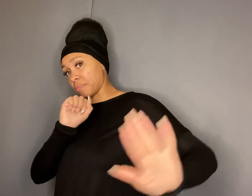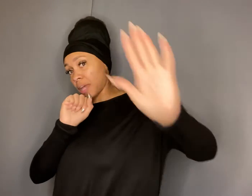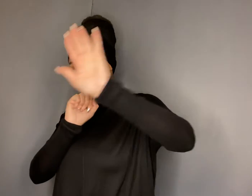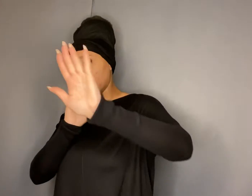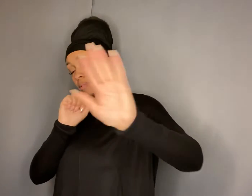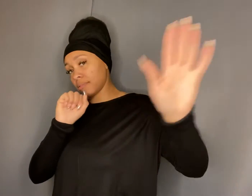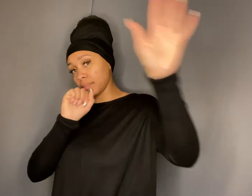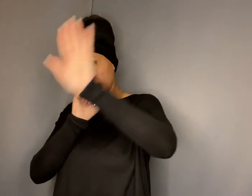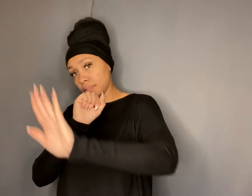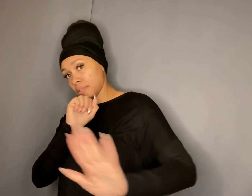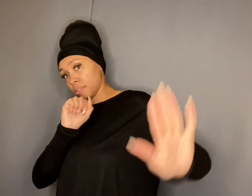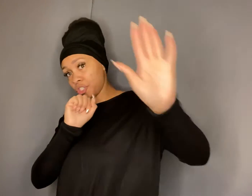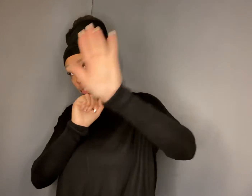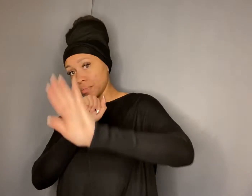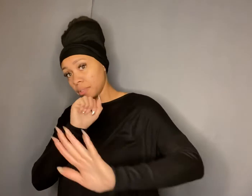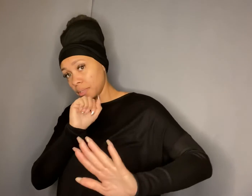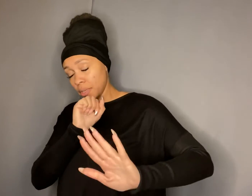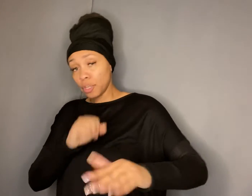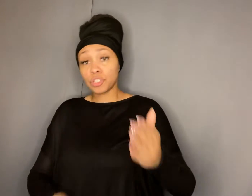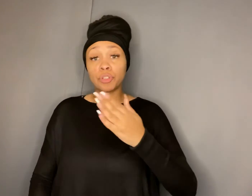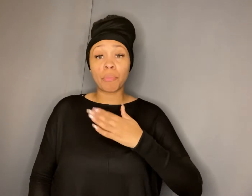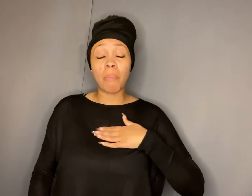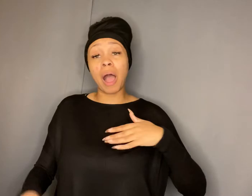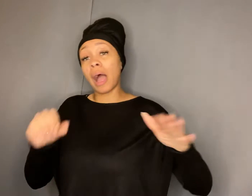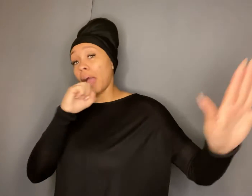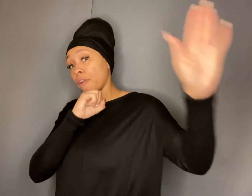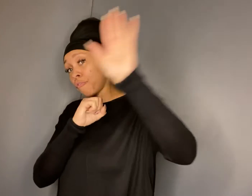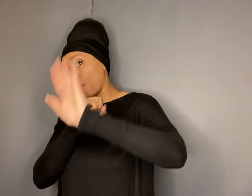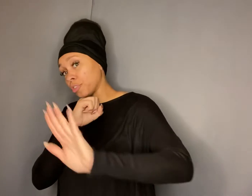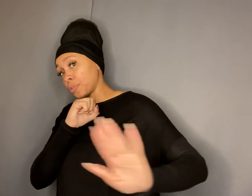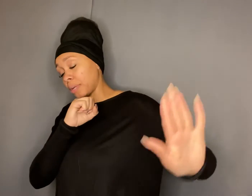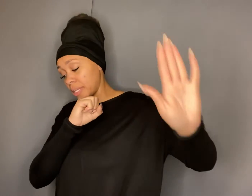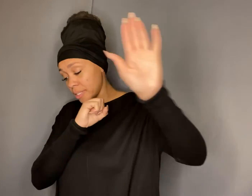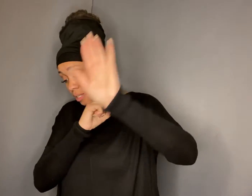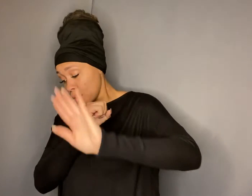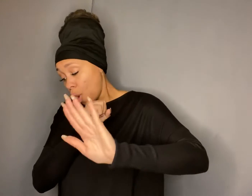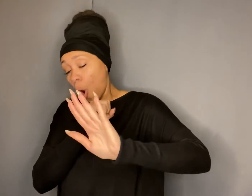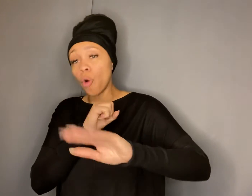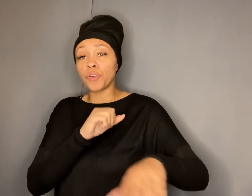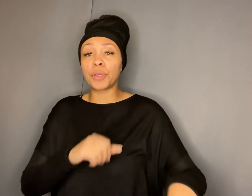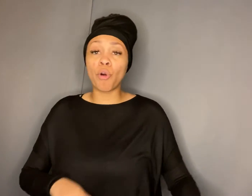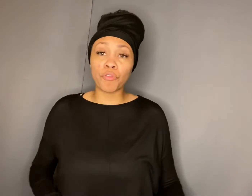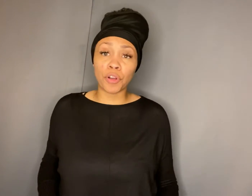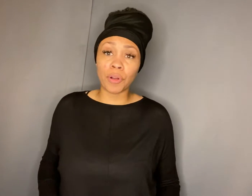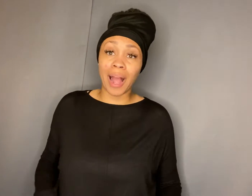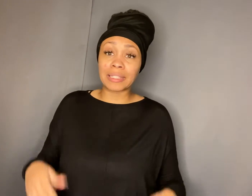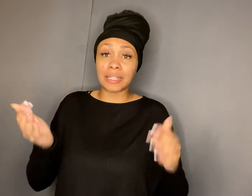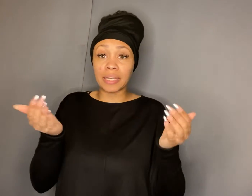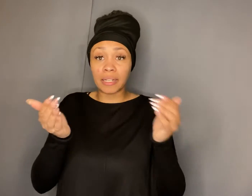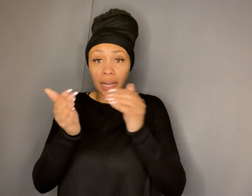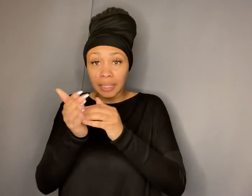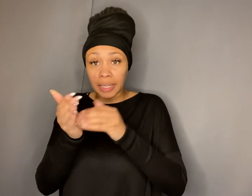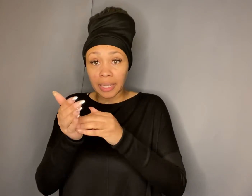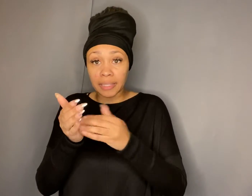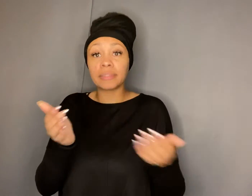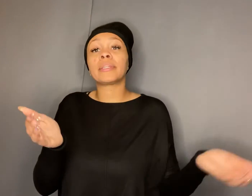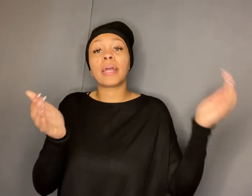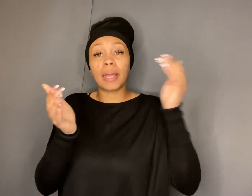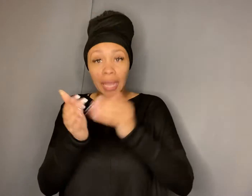sign shield so my fortress over and over i did again again